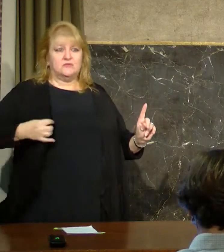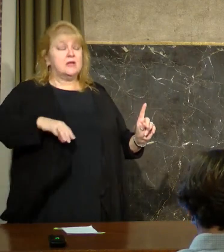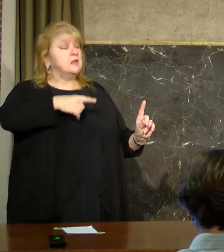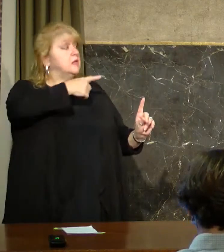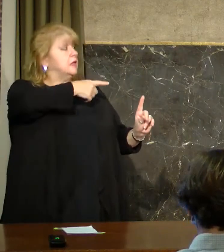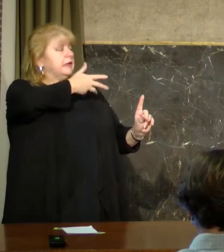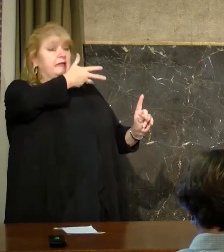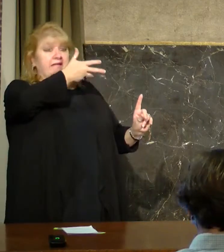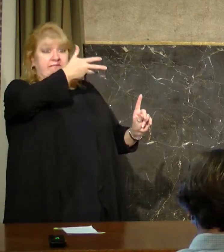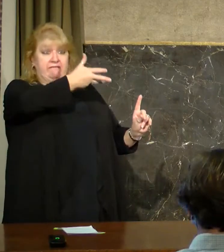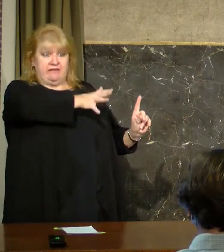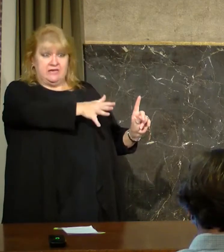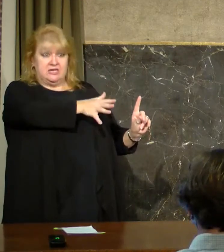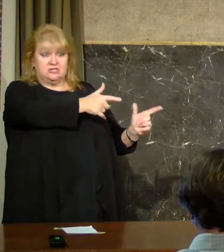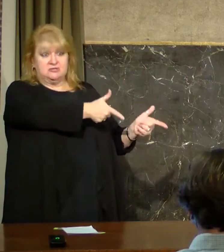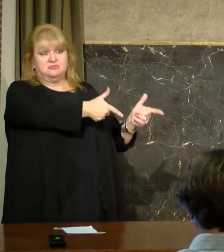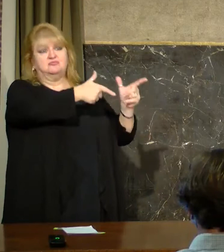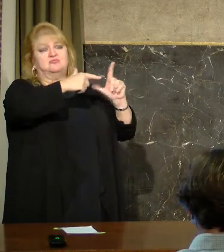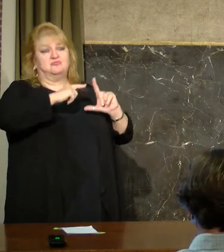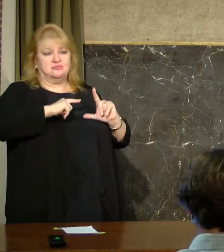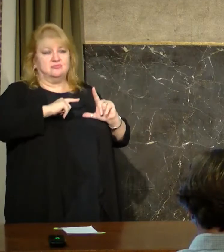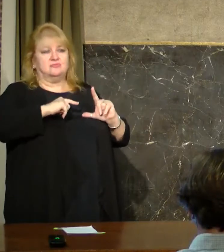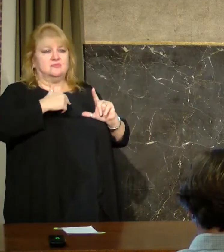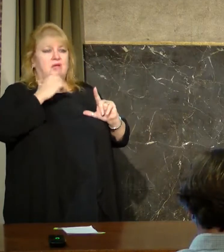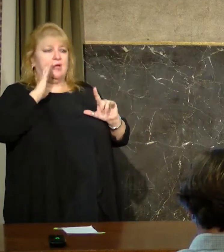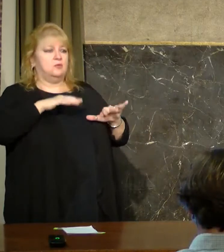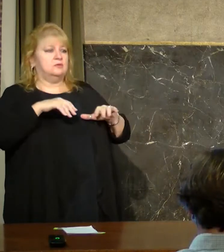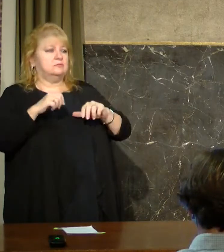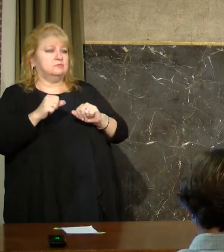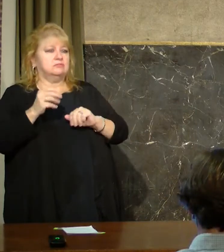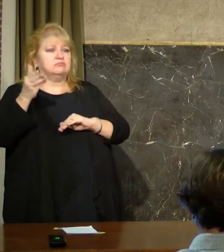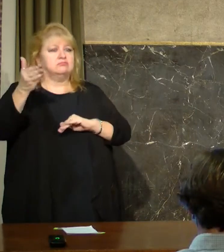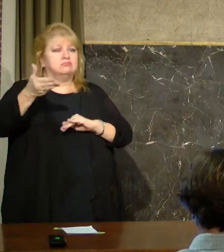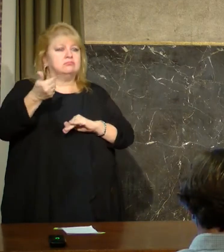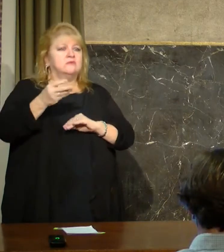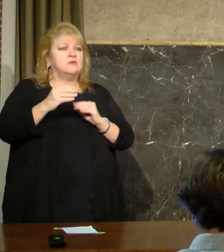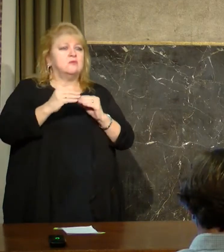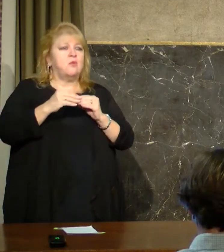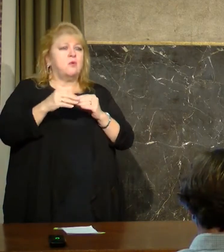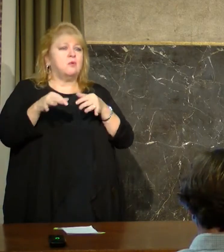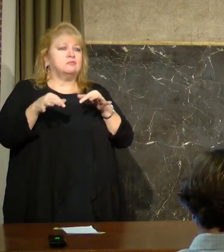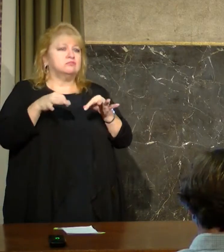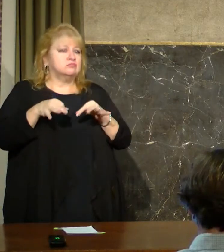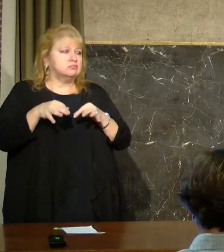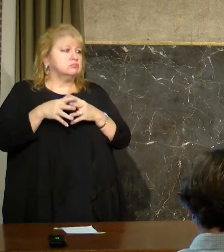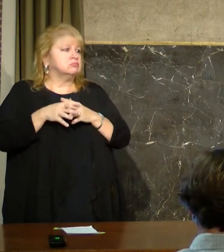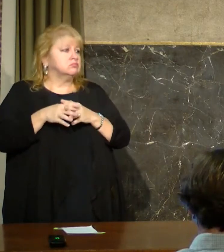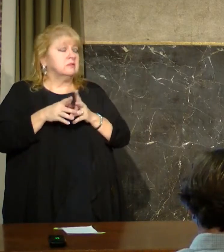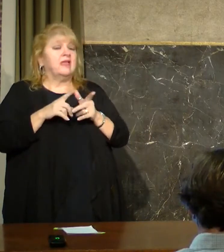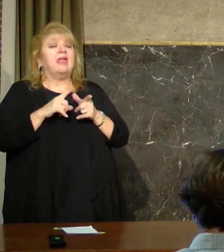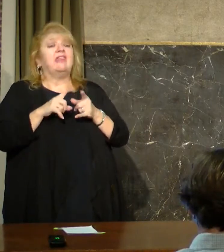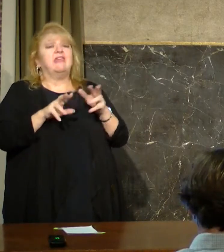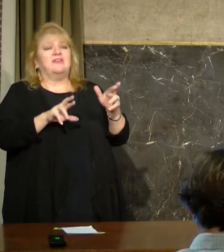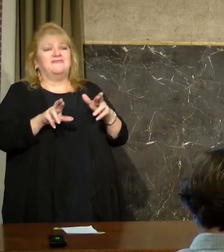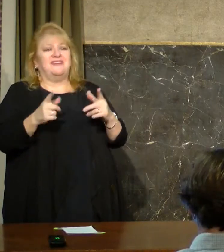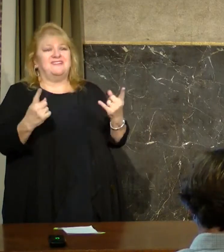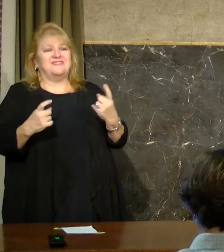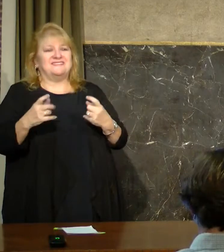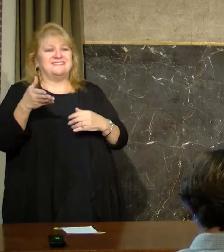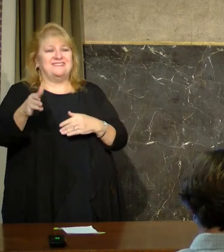his presentation, I'll come back and deliver a few more prepared remarks and then take your questions.